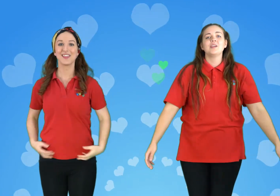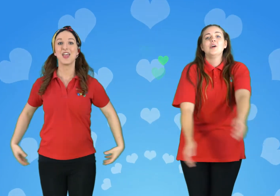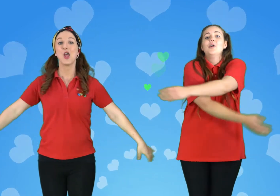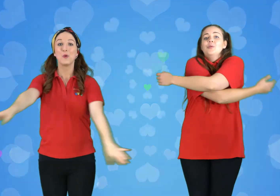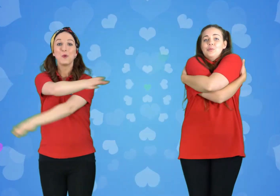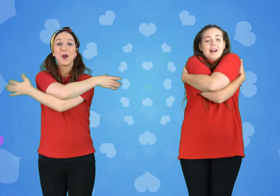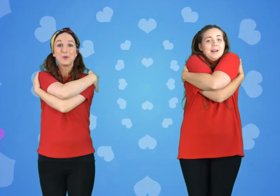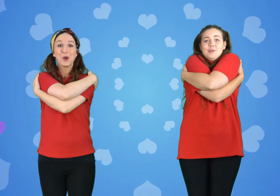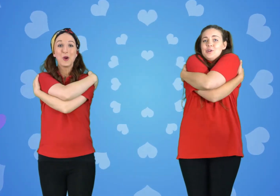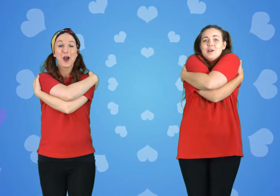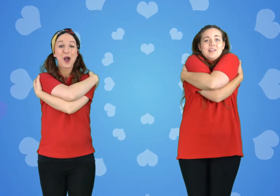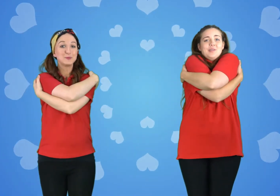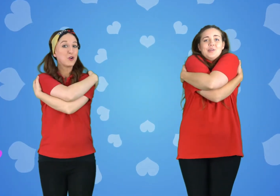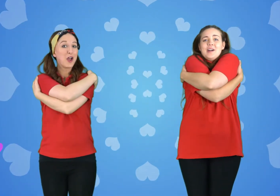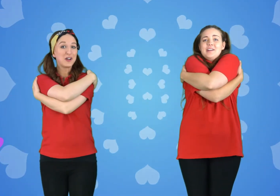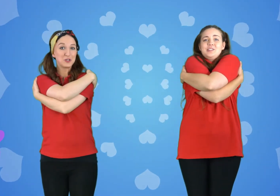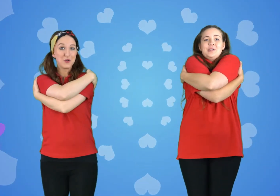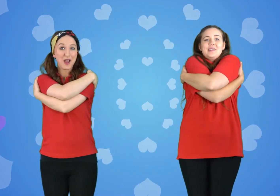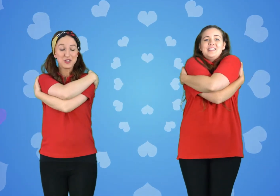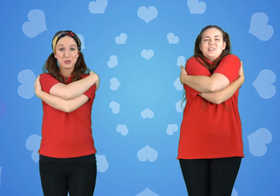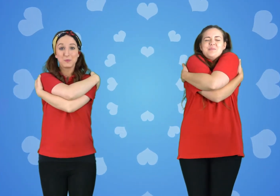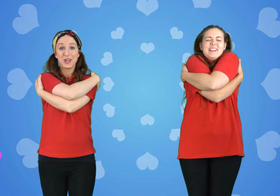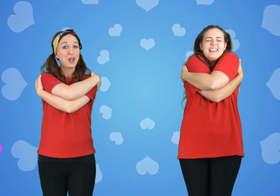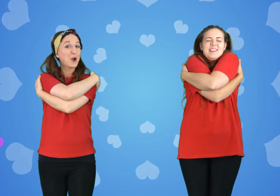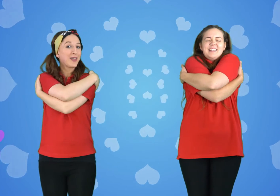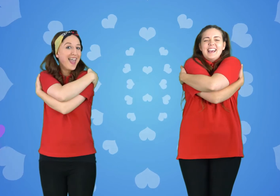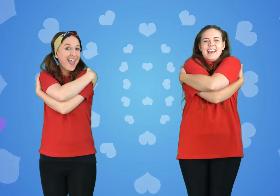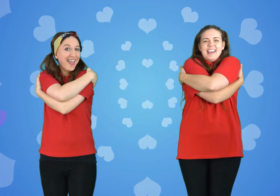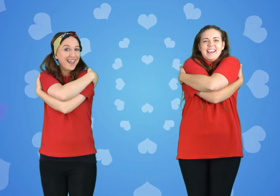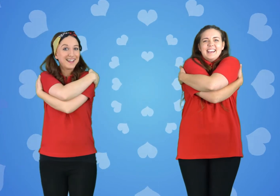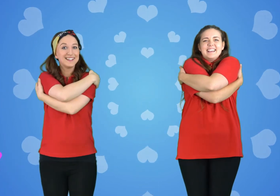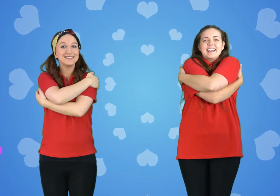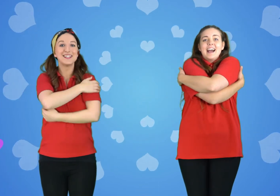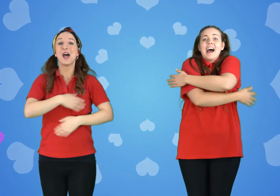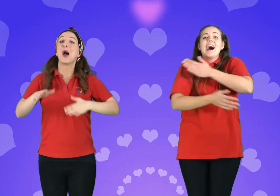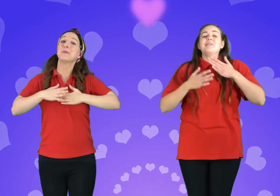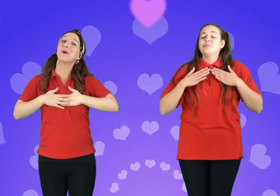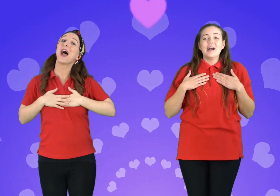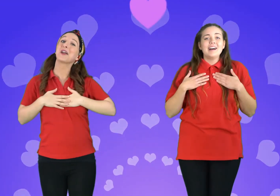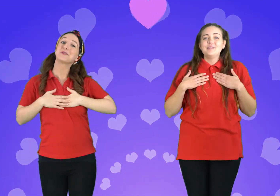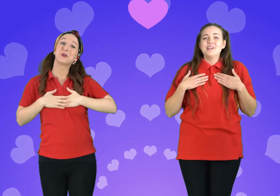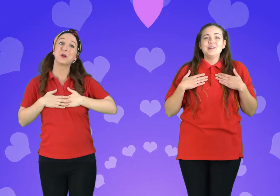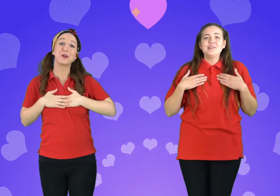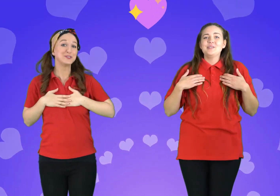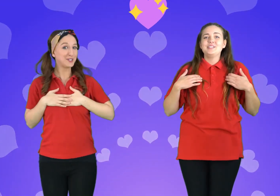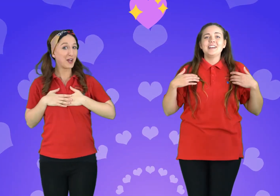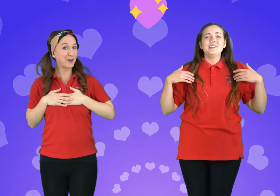Wrap your arms around you and you'll be okay I'm proud of you, you've done your